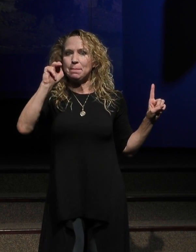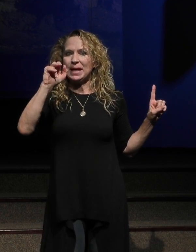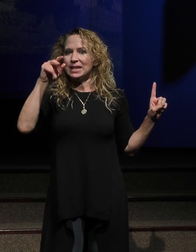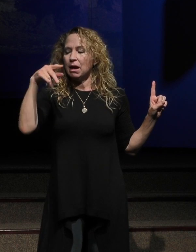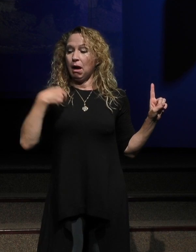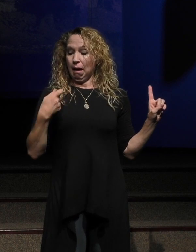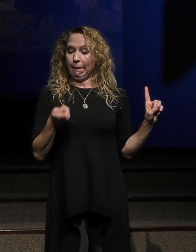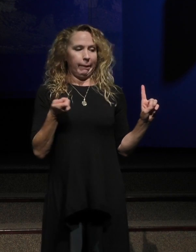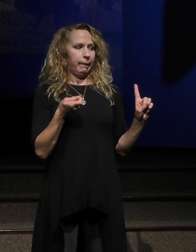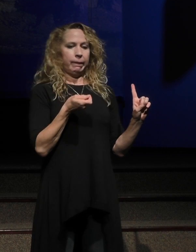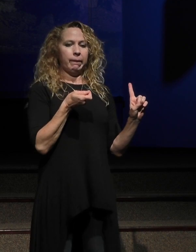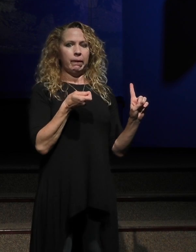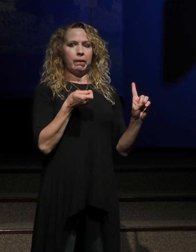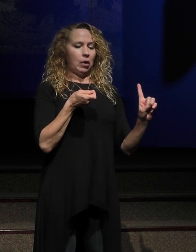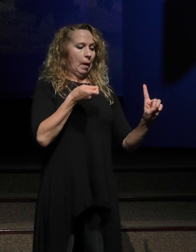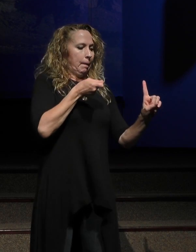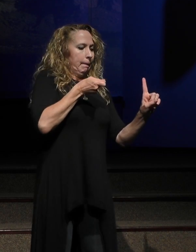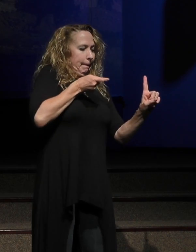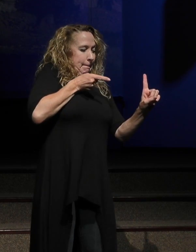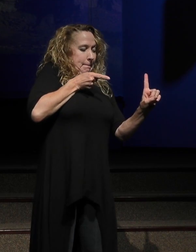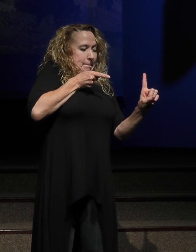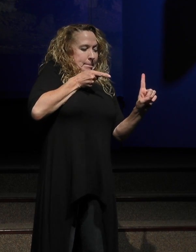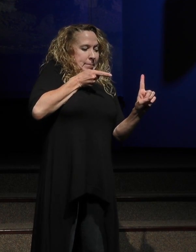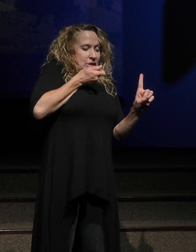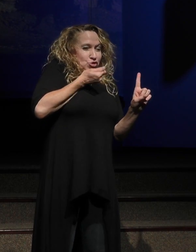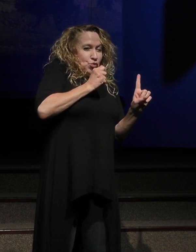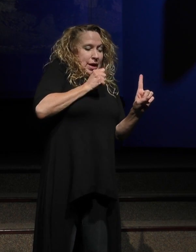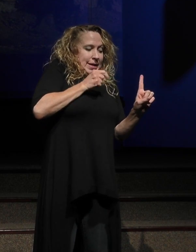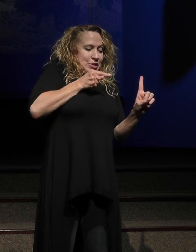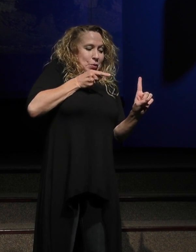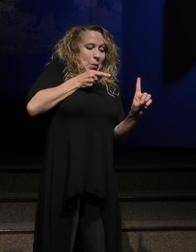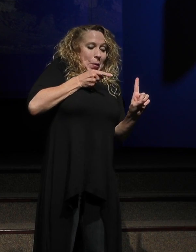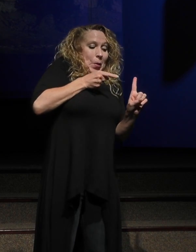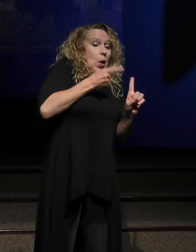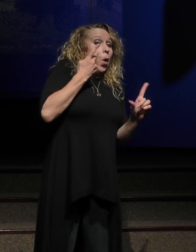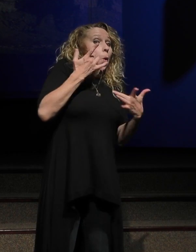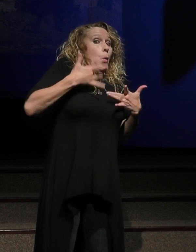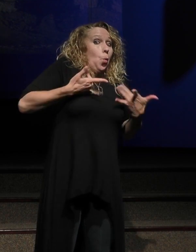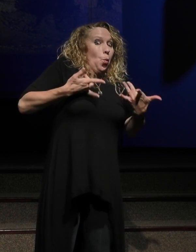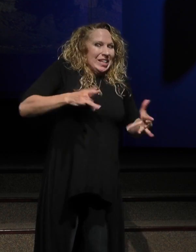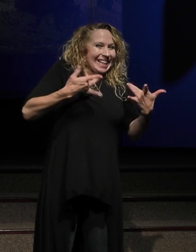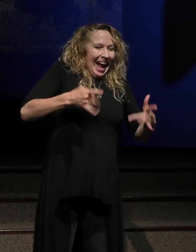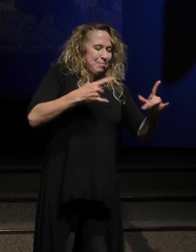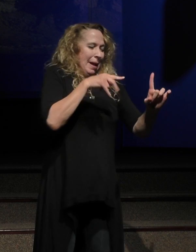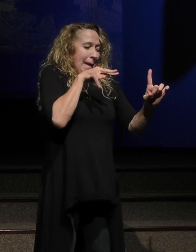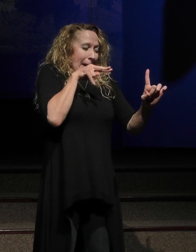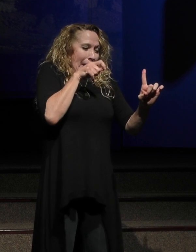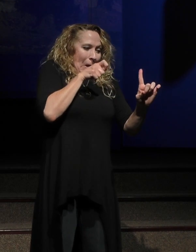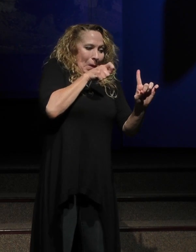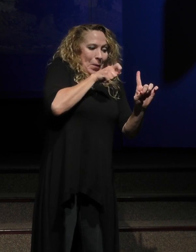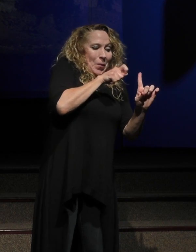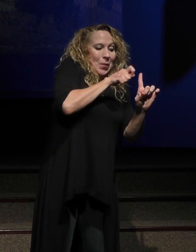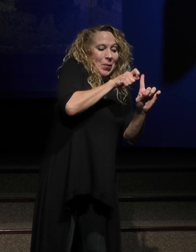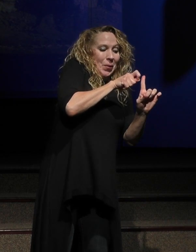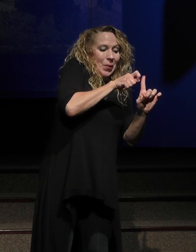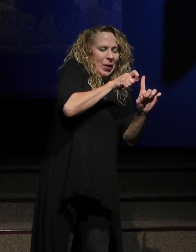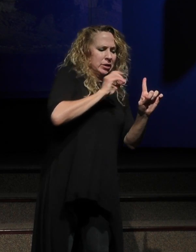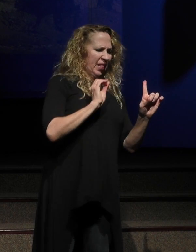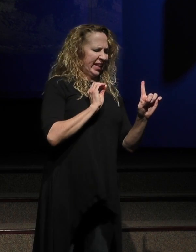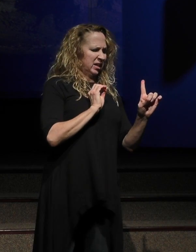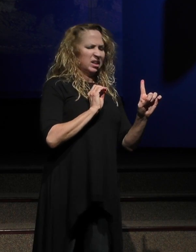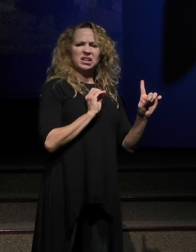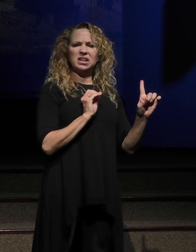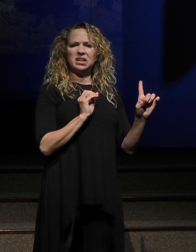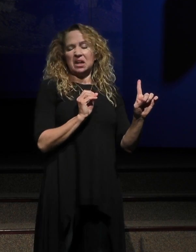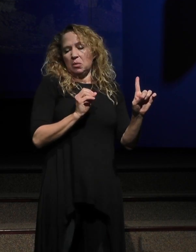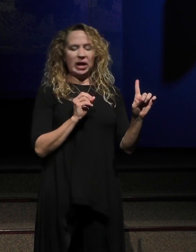I took a safety pin and I put an electric, electrical socket and I wanted to see what was going to happen. And I put it in one side of that thing and nothing happened. I thought,